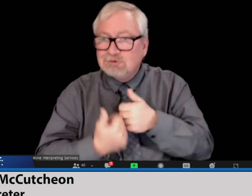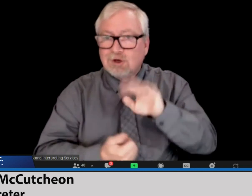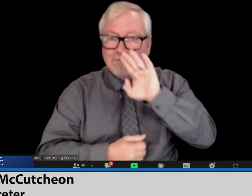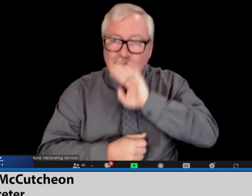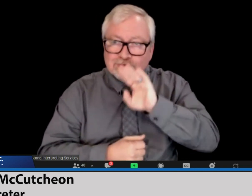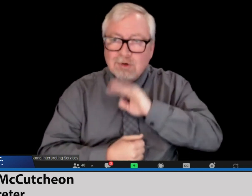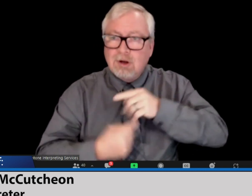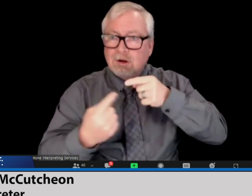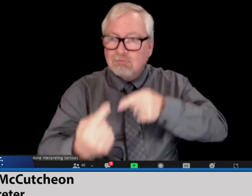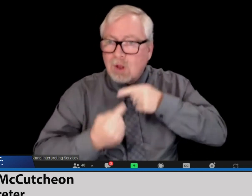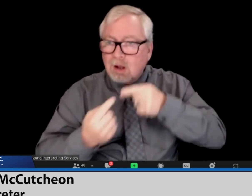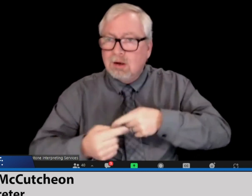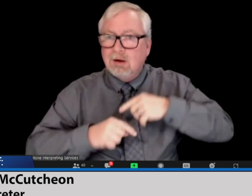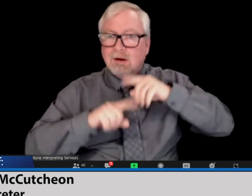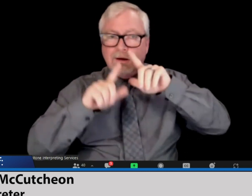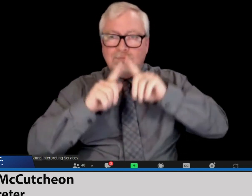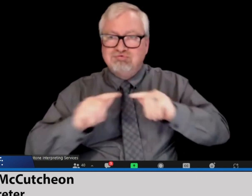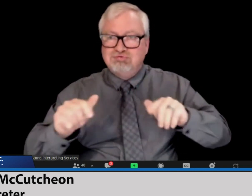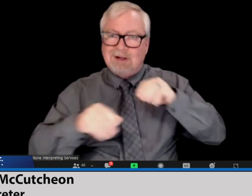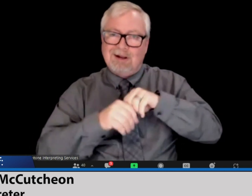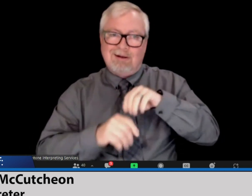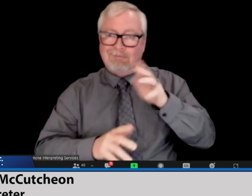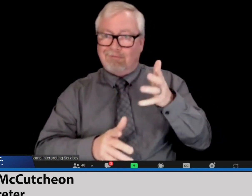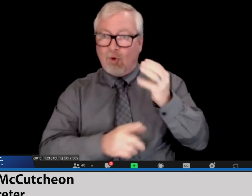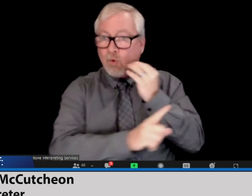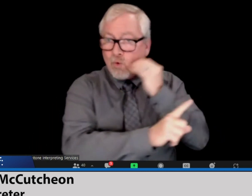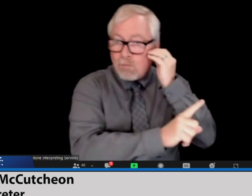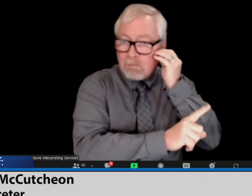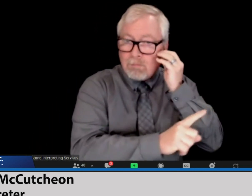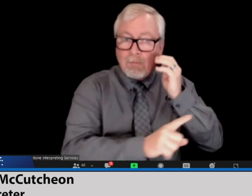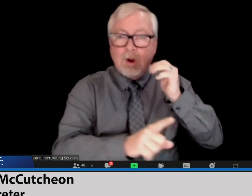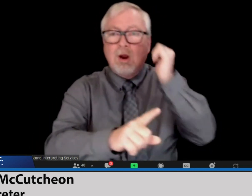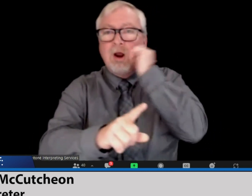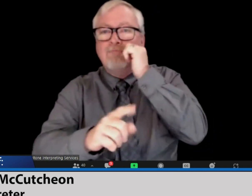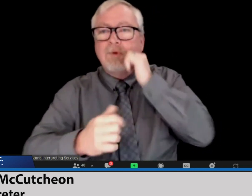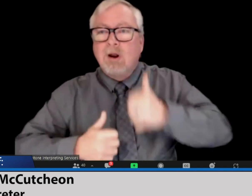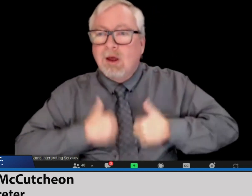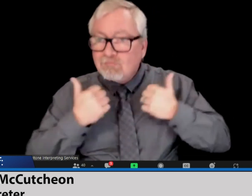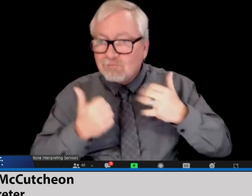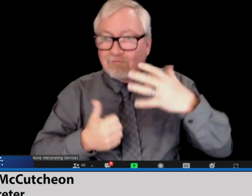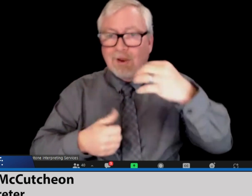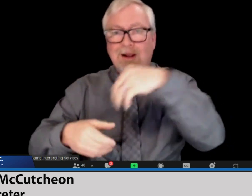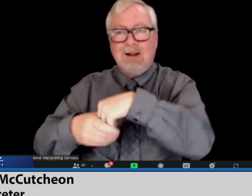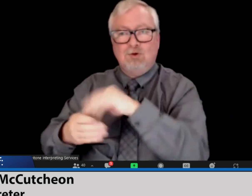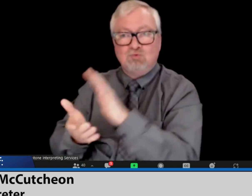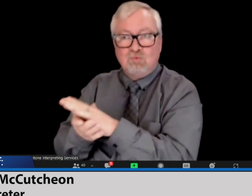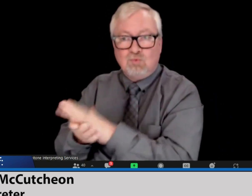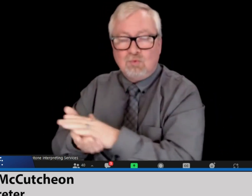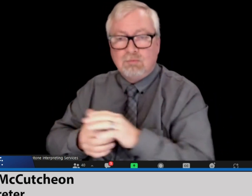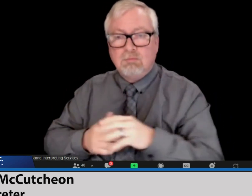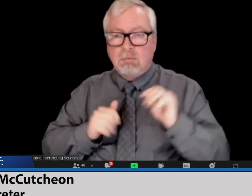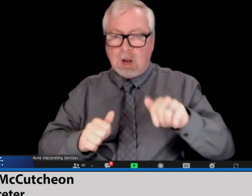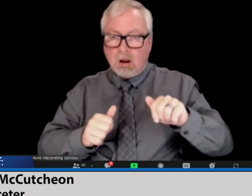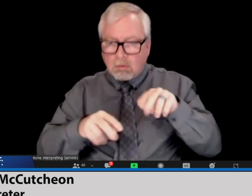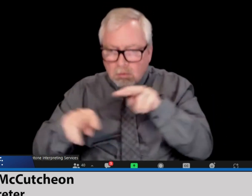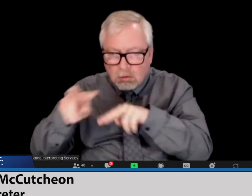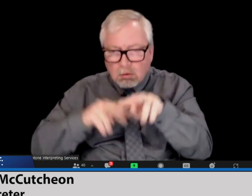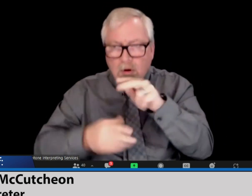in order to help emerging students that are still learning ASL. People don't get the exposure to language at home,